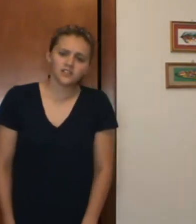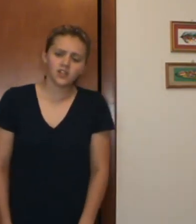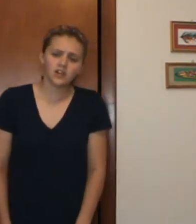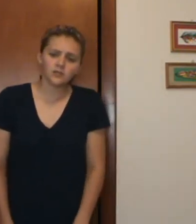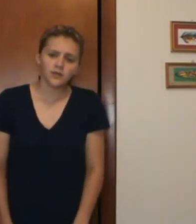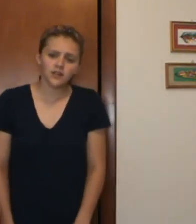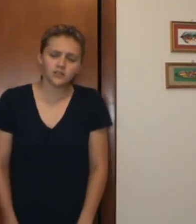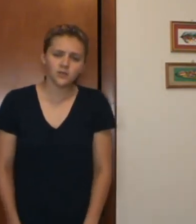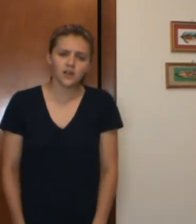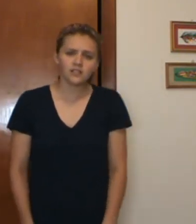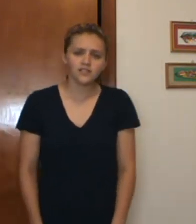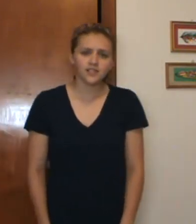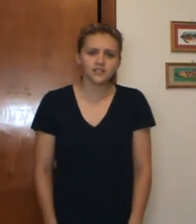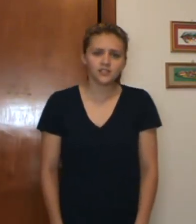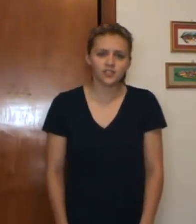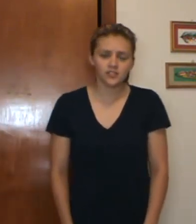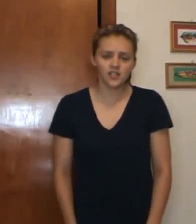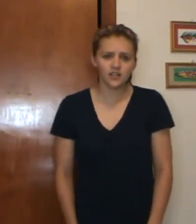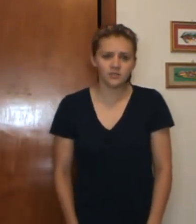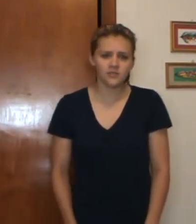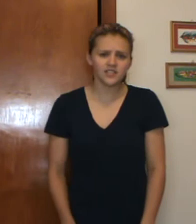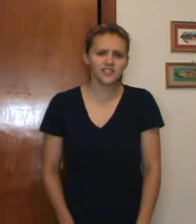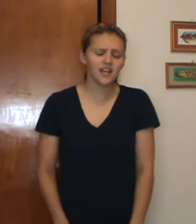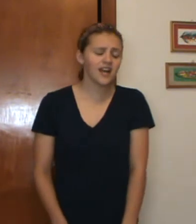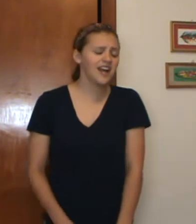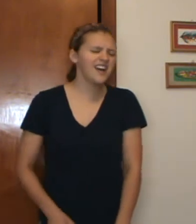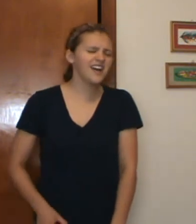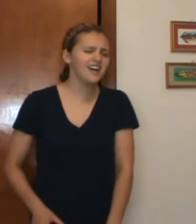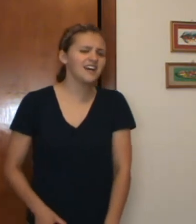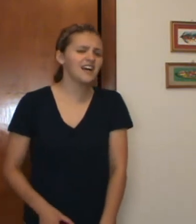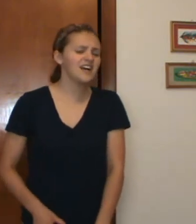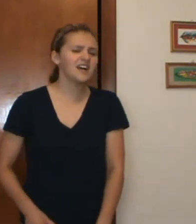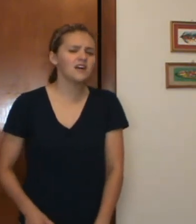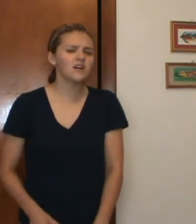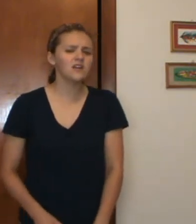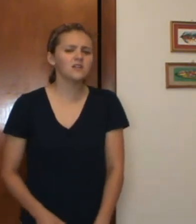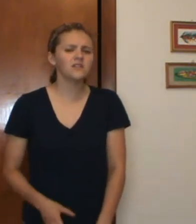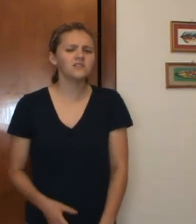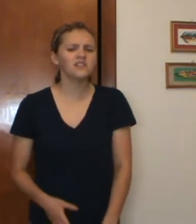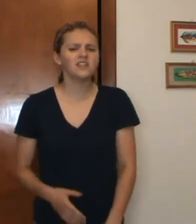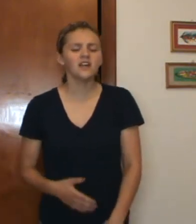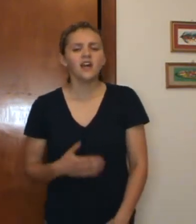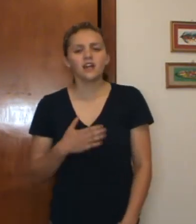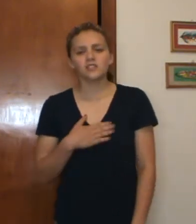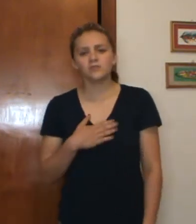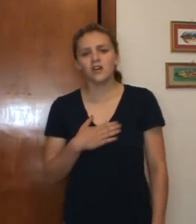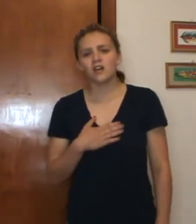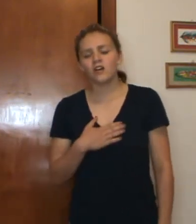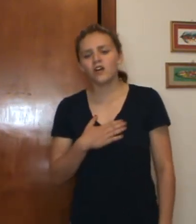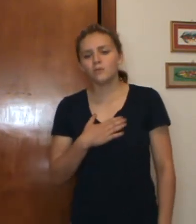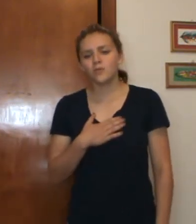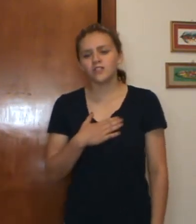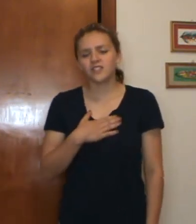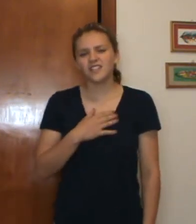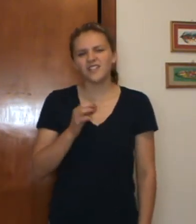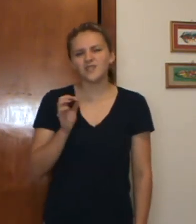talk about you, all it does is just tear me down Cause my heart breaks a little